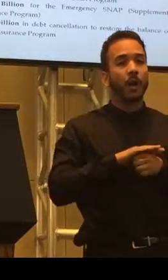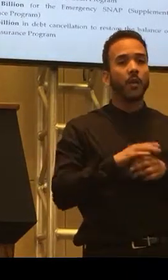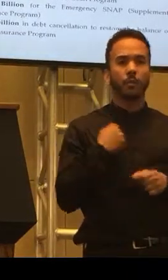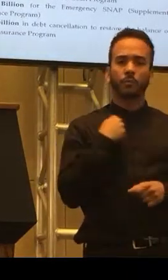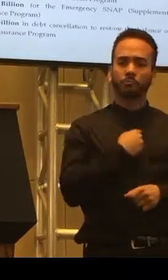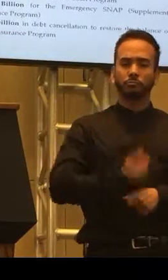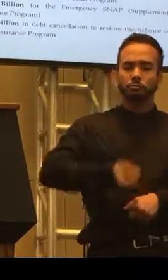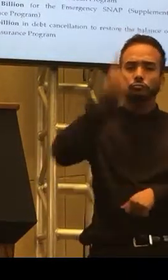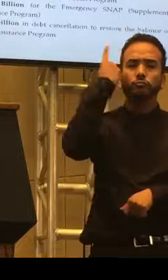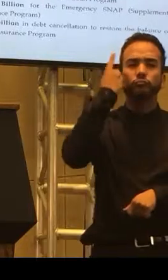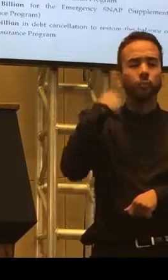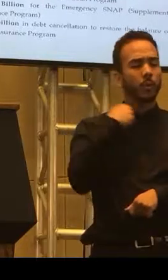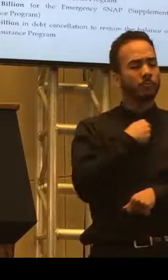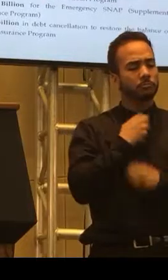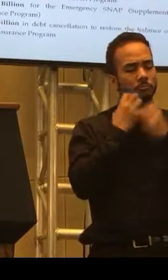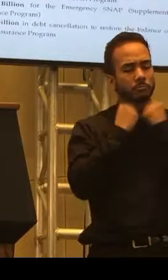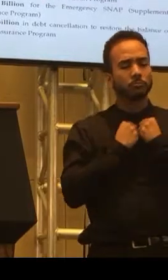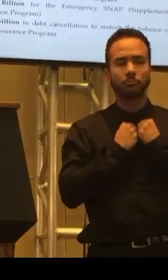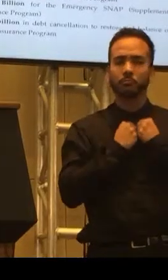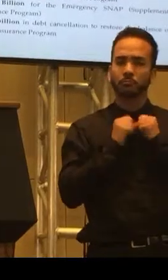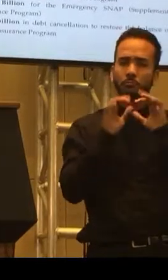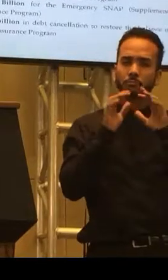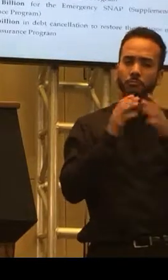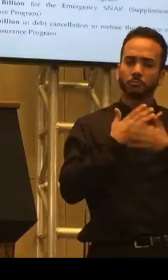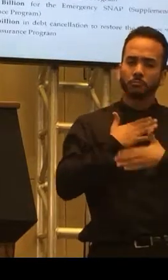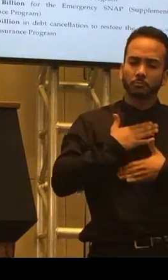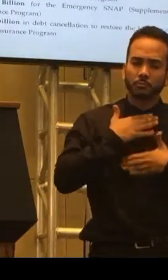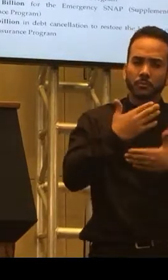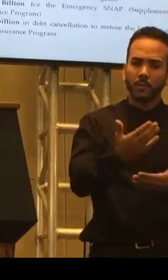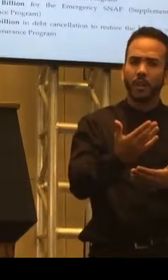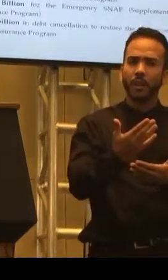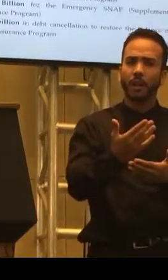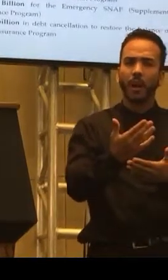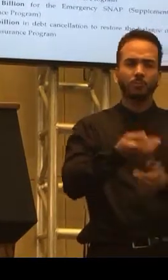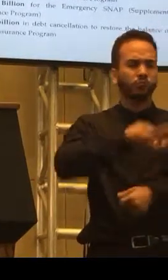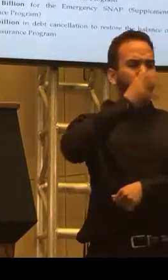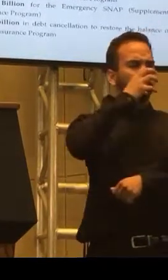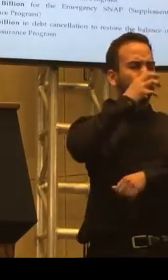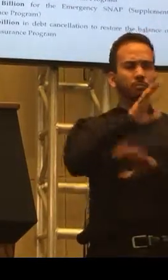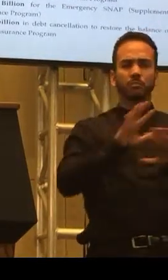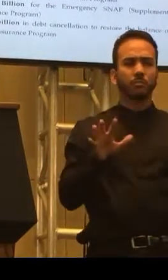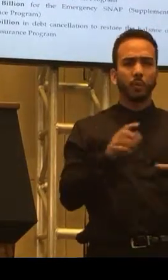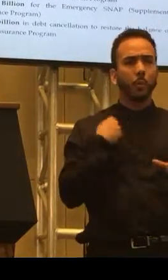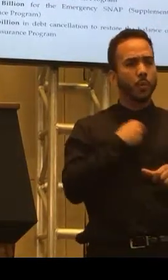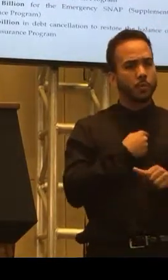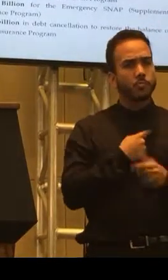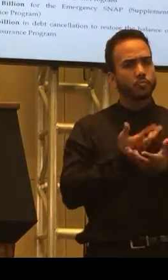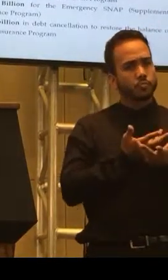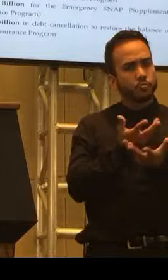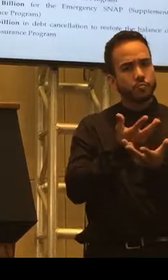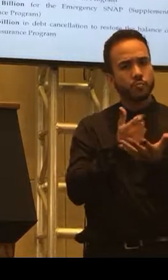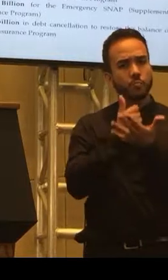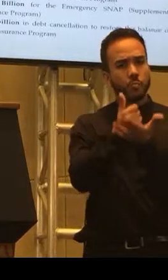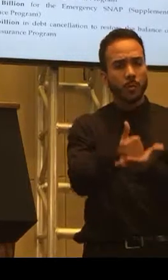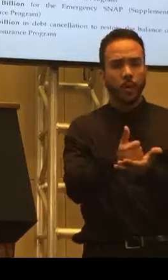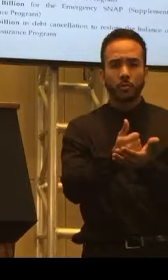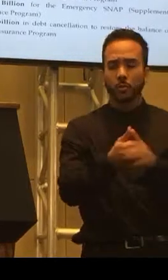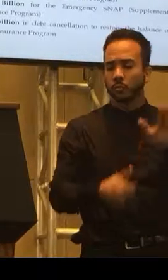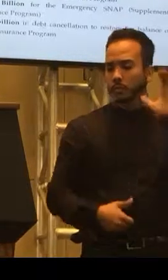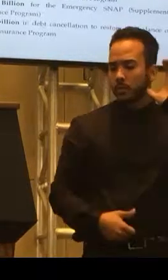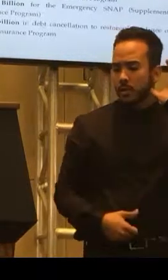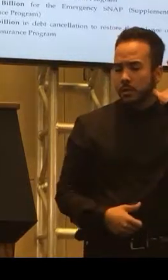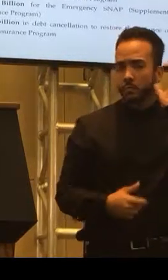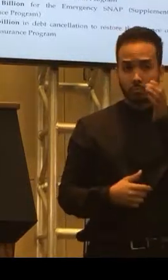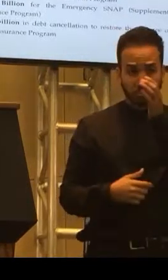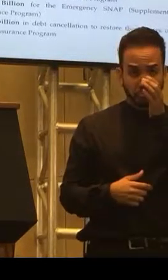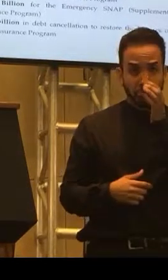to be as compassionate. And that's one of our guiding principles is to be compassionate and to listen and things like that. So we'll